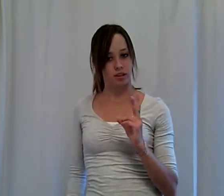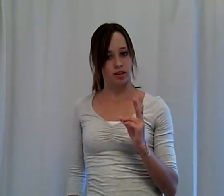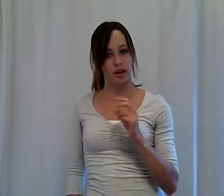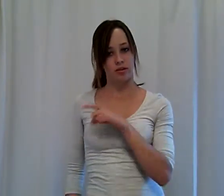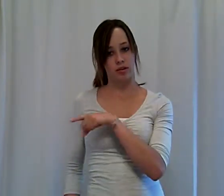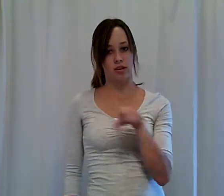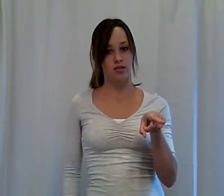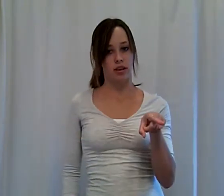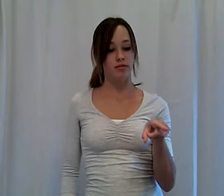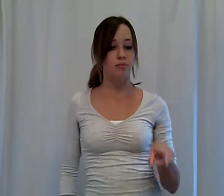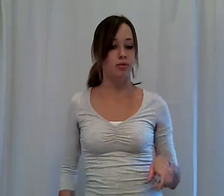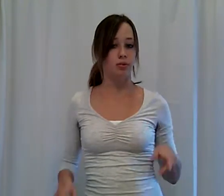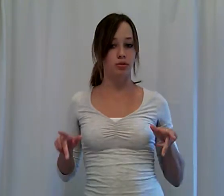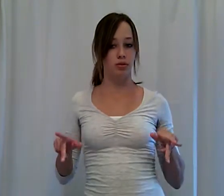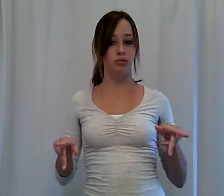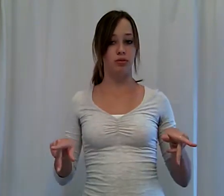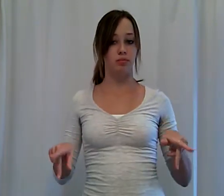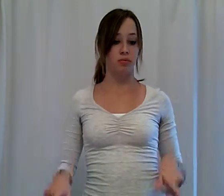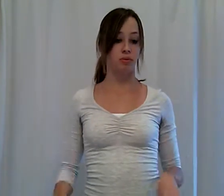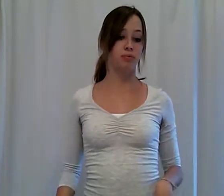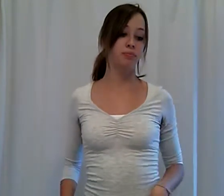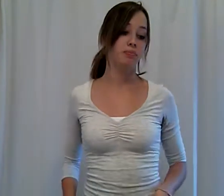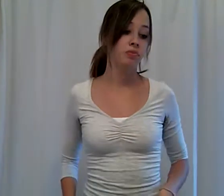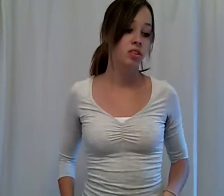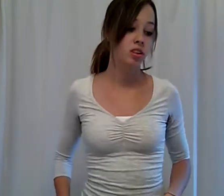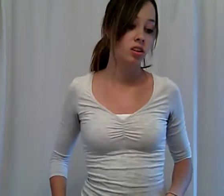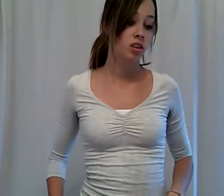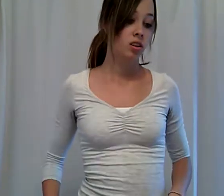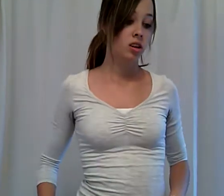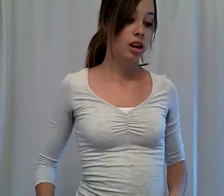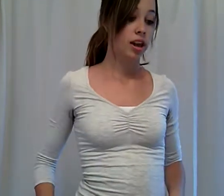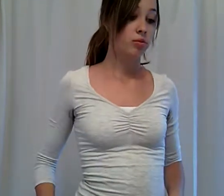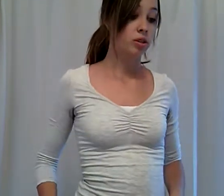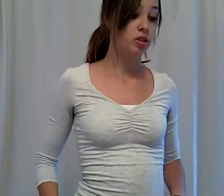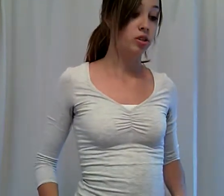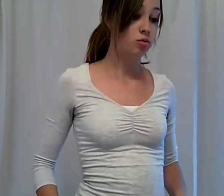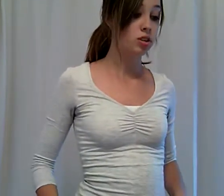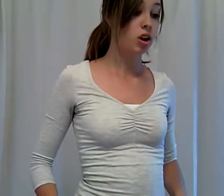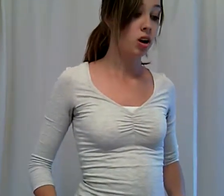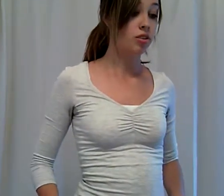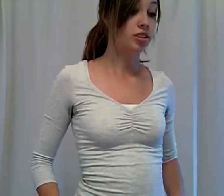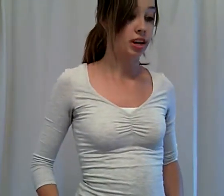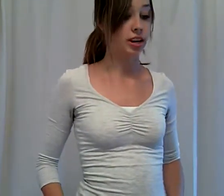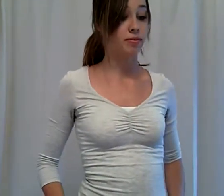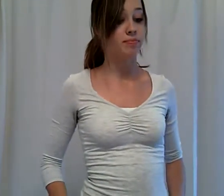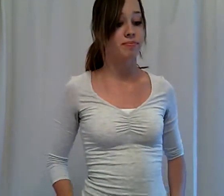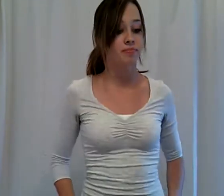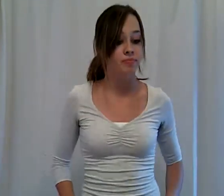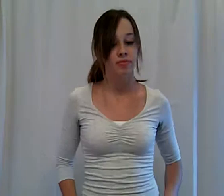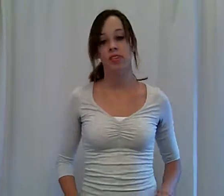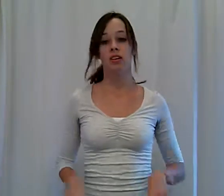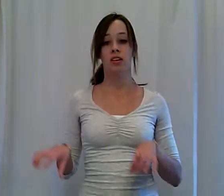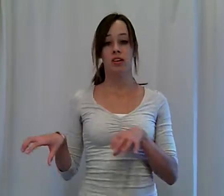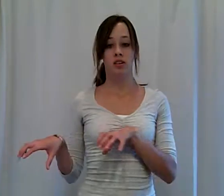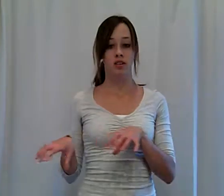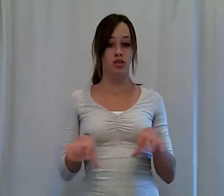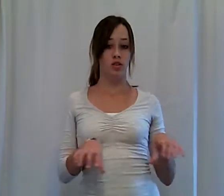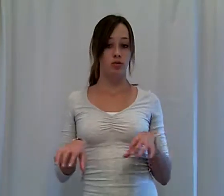it all the time? Do